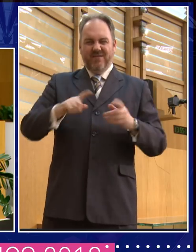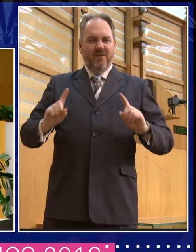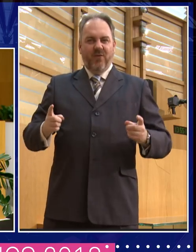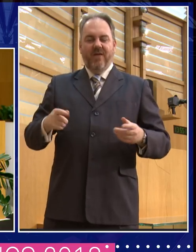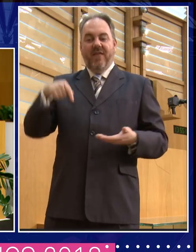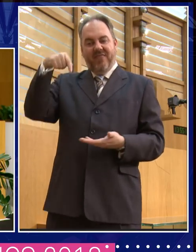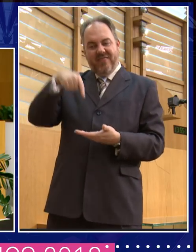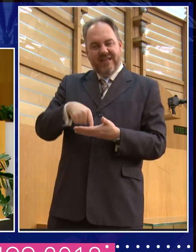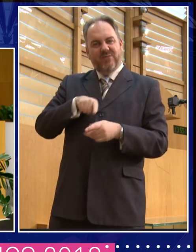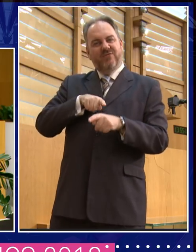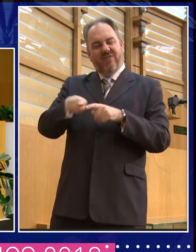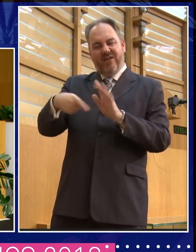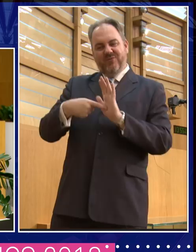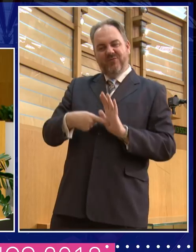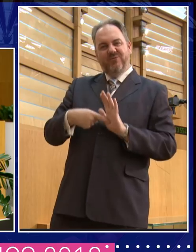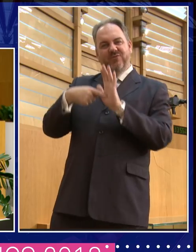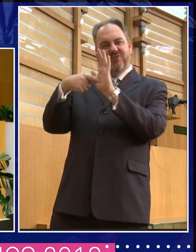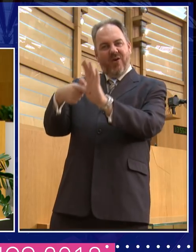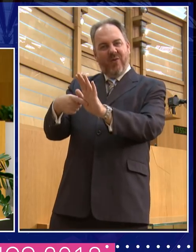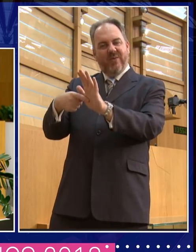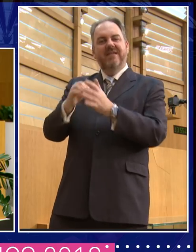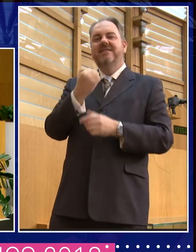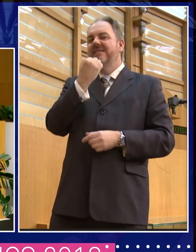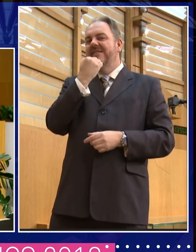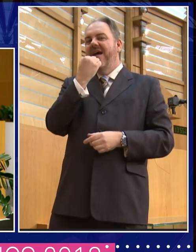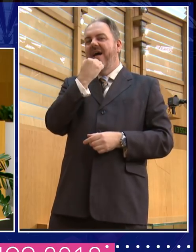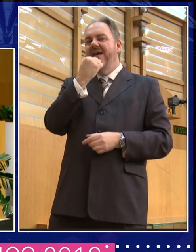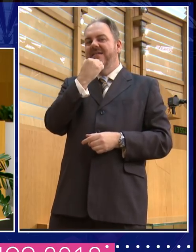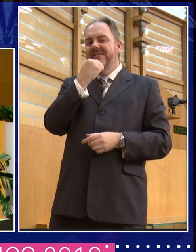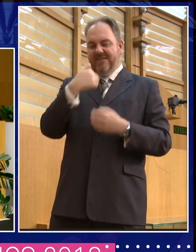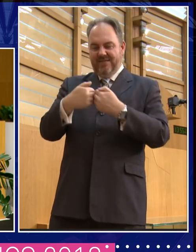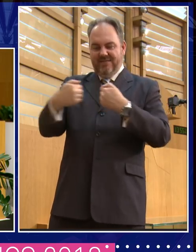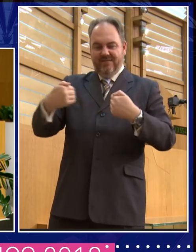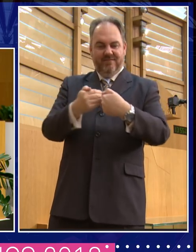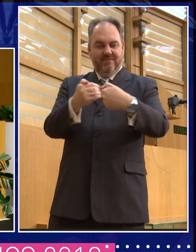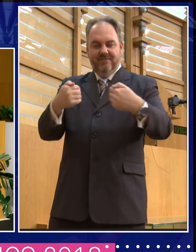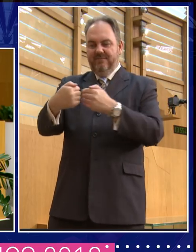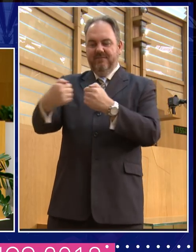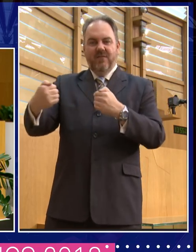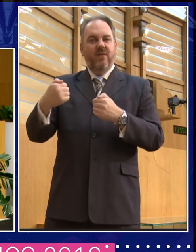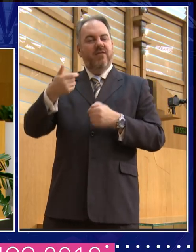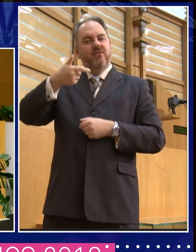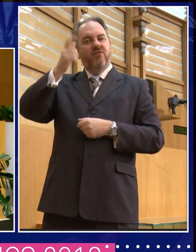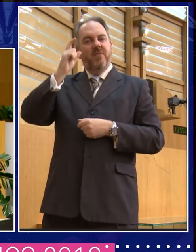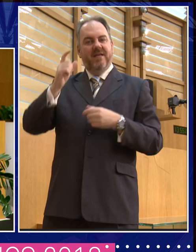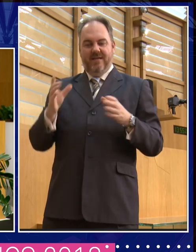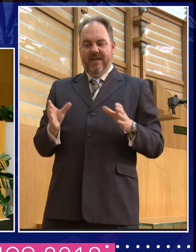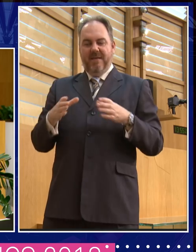encapsulate the nature of the disaggregation of the Roman Empire by cutting up a pizza.